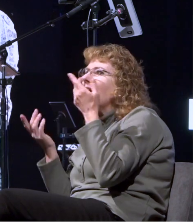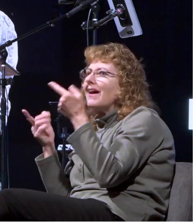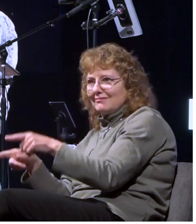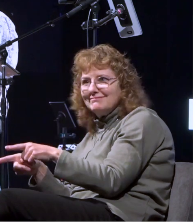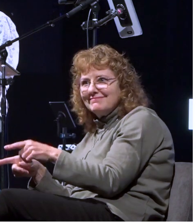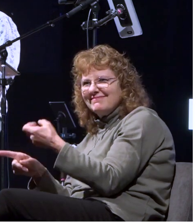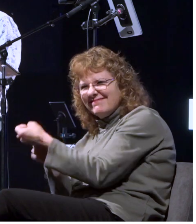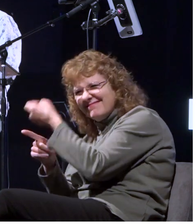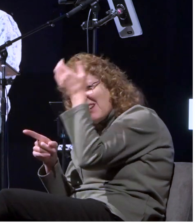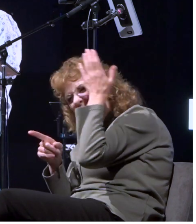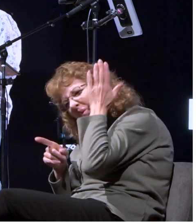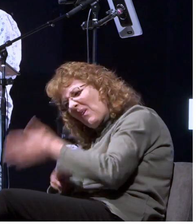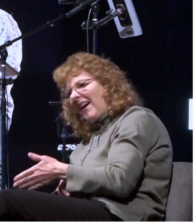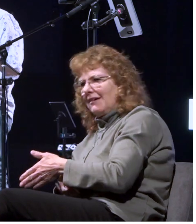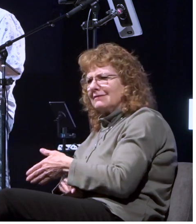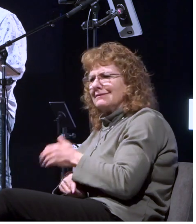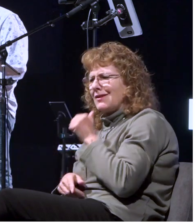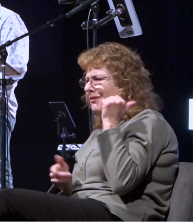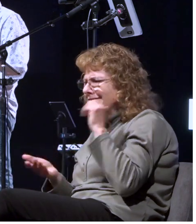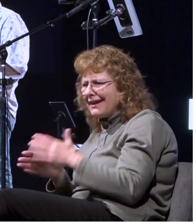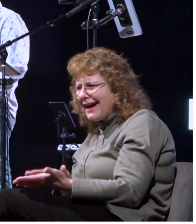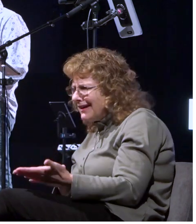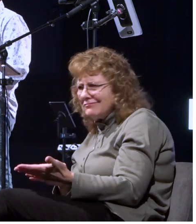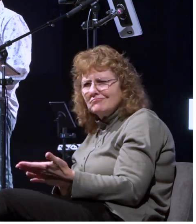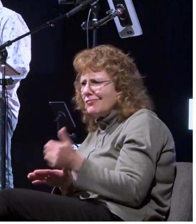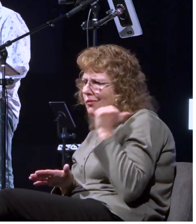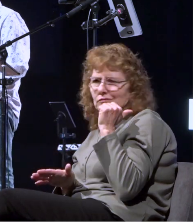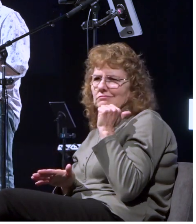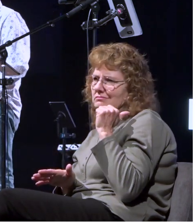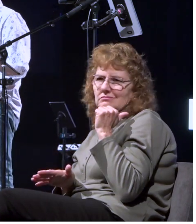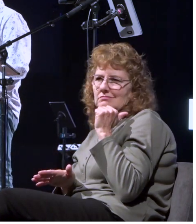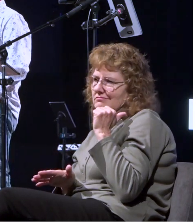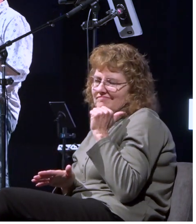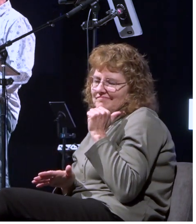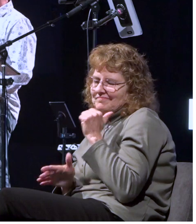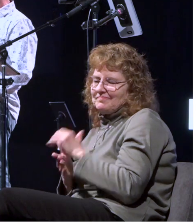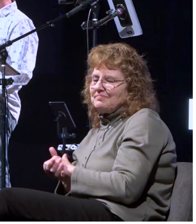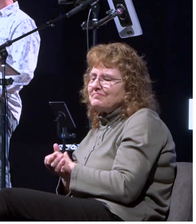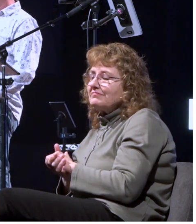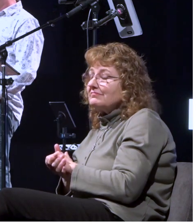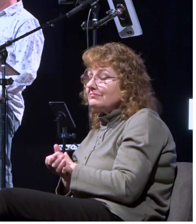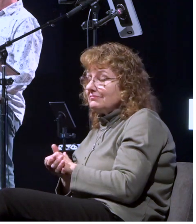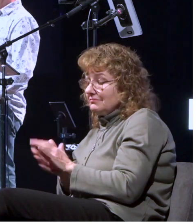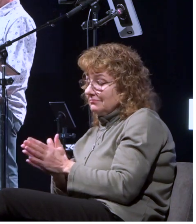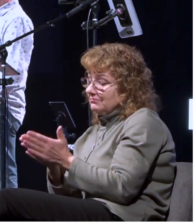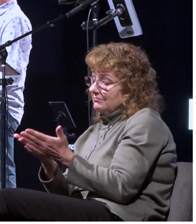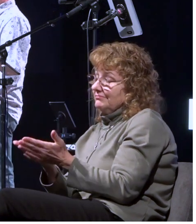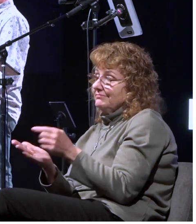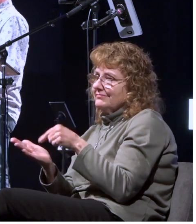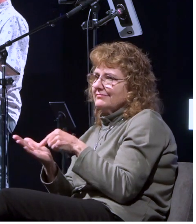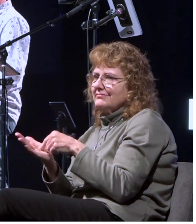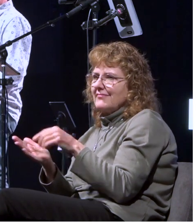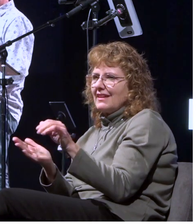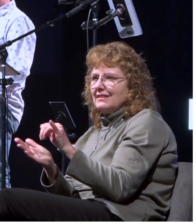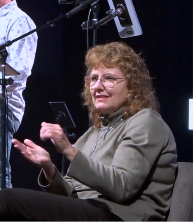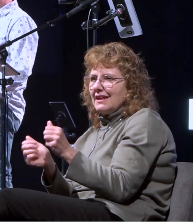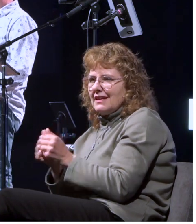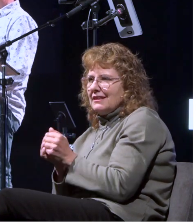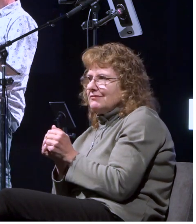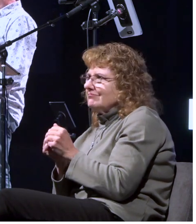he's not going to die in this shipwreck and we see this in scripture david you know the in early